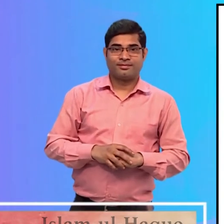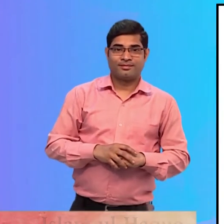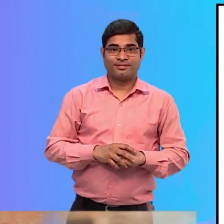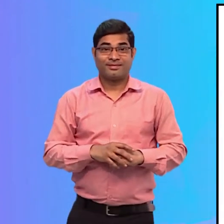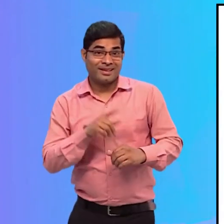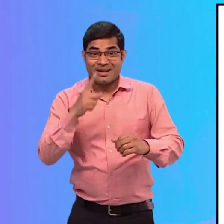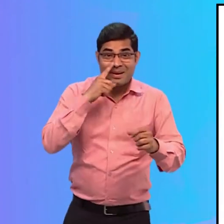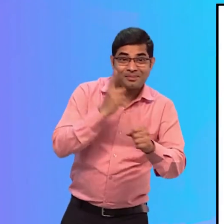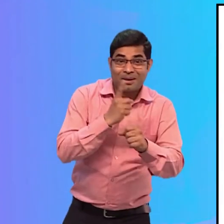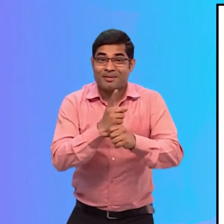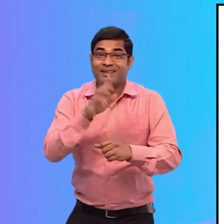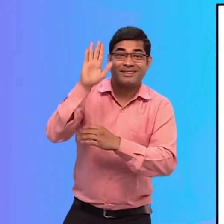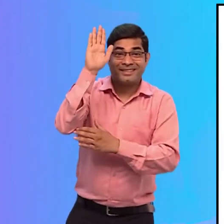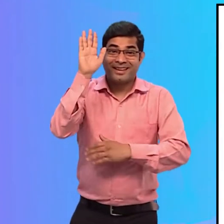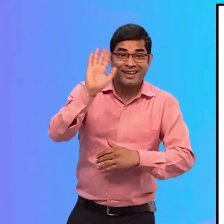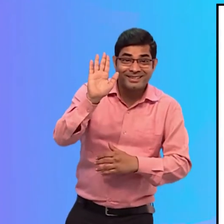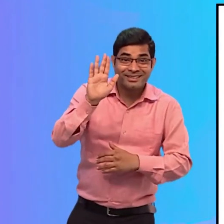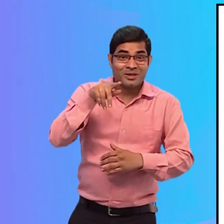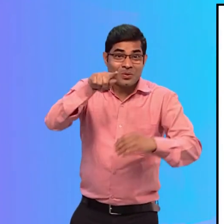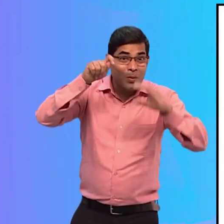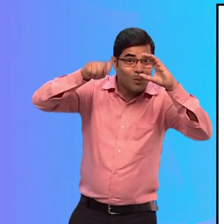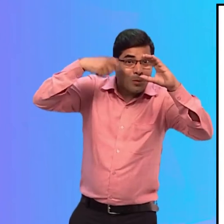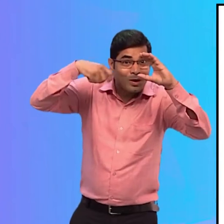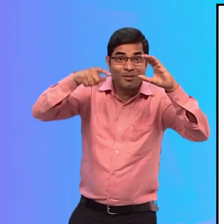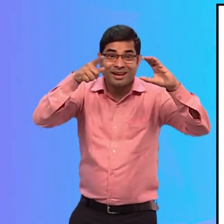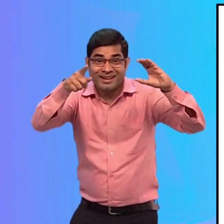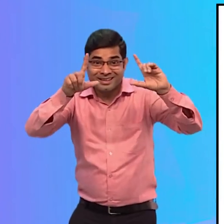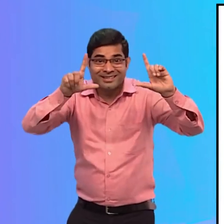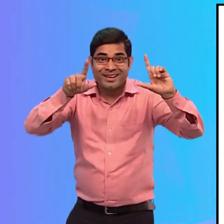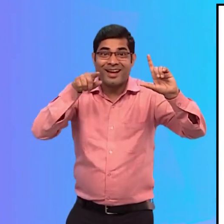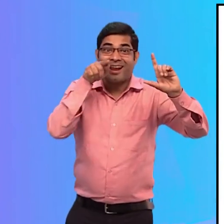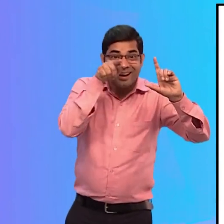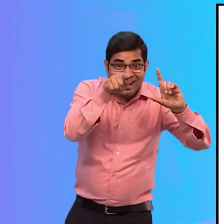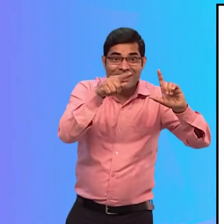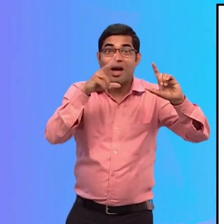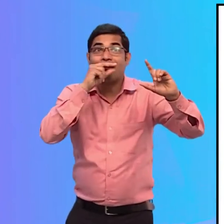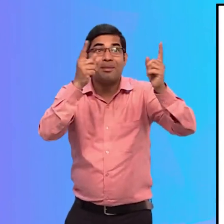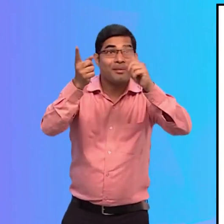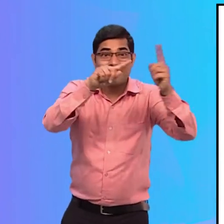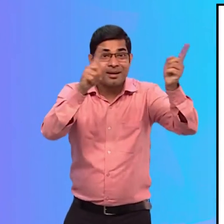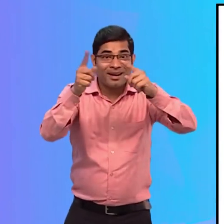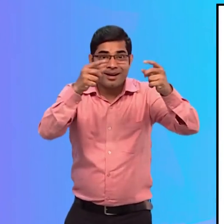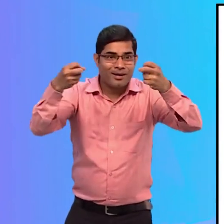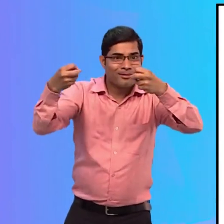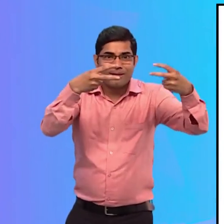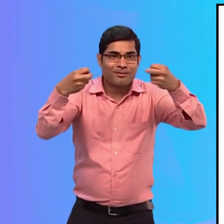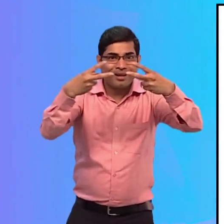Ma'am, I have seen this written in the movies also. It helps read the dialogues if we cannot hear.